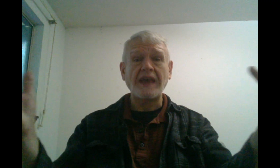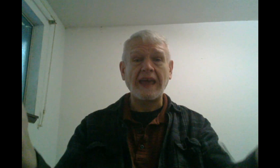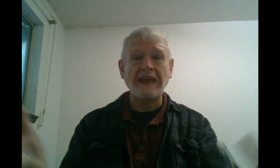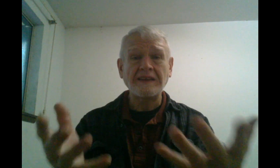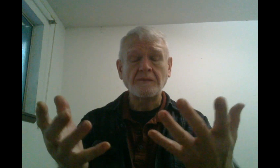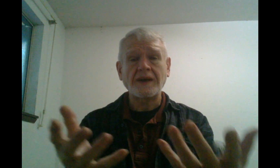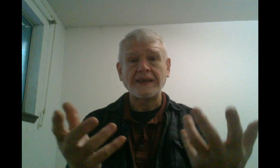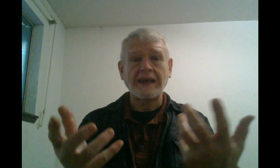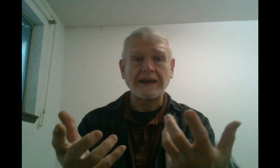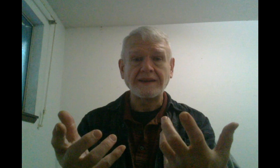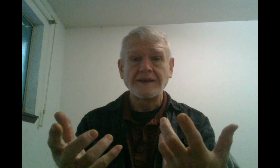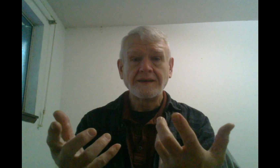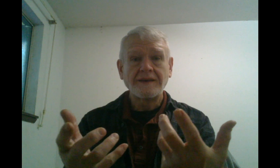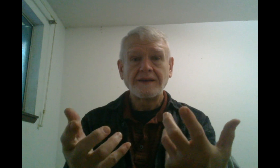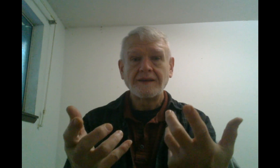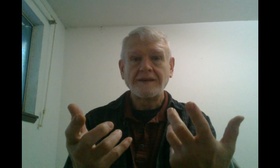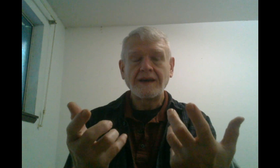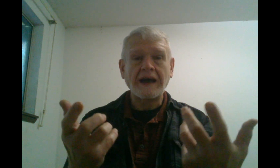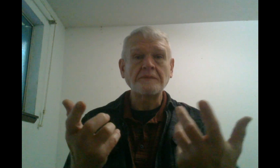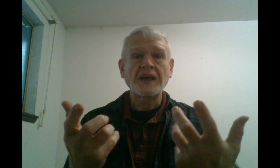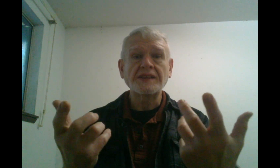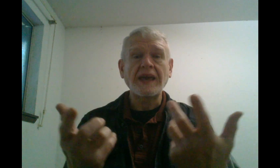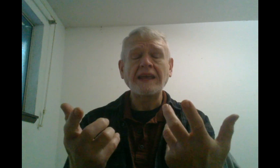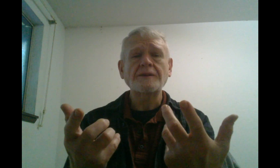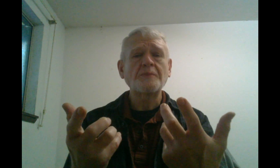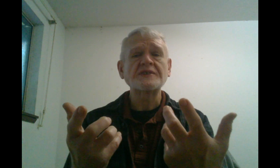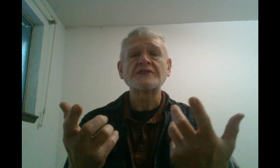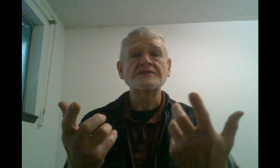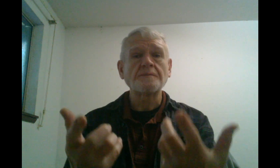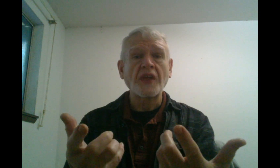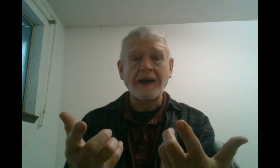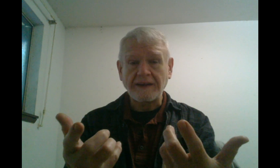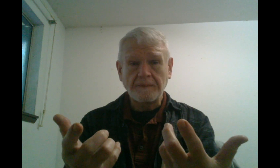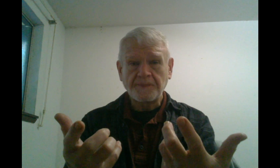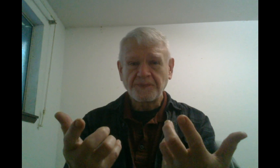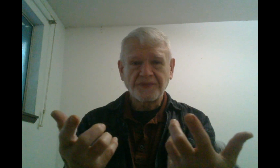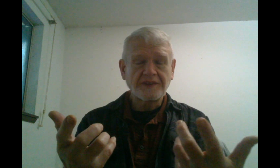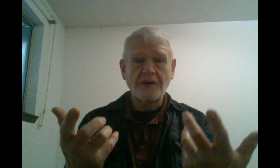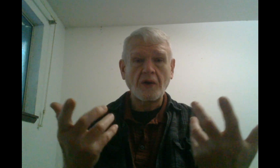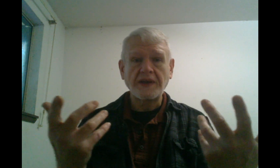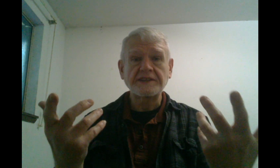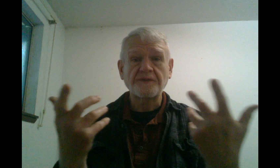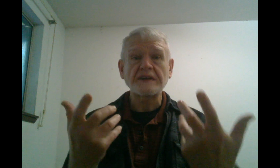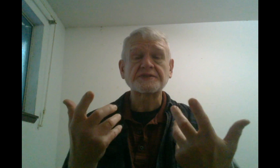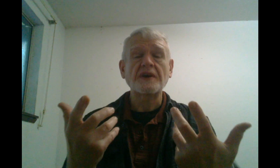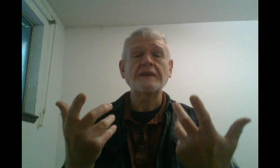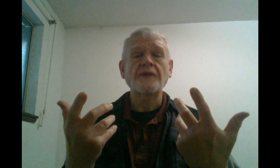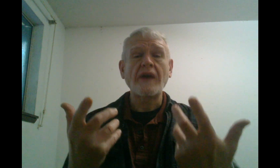anybody yet. And I'm like the eighth person that's applied. So, it's frustrating for